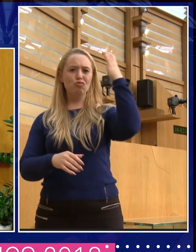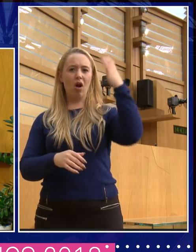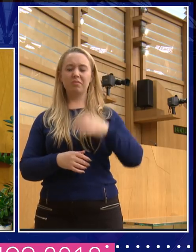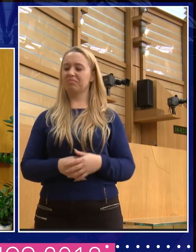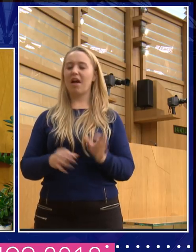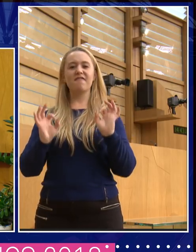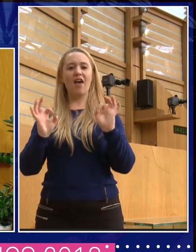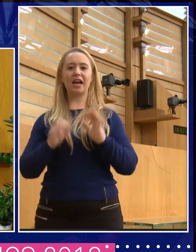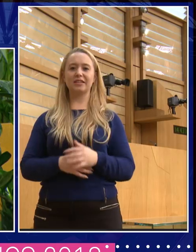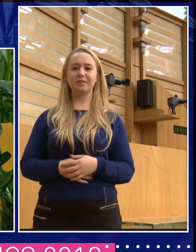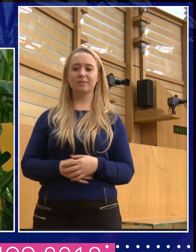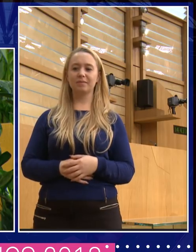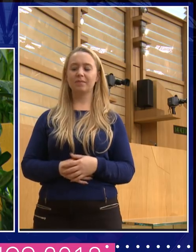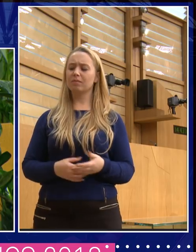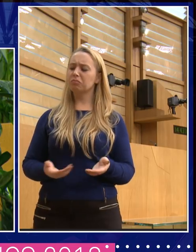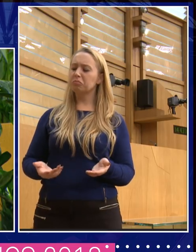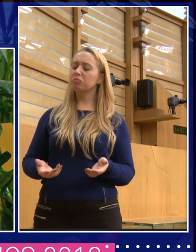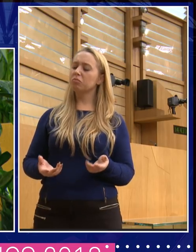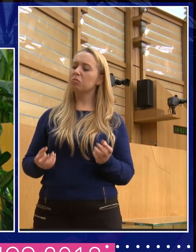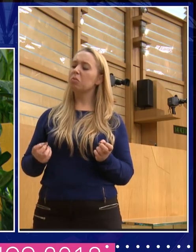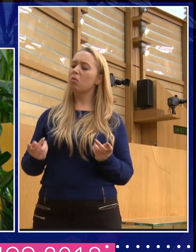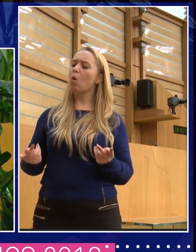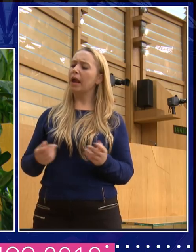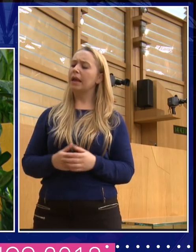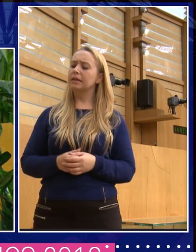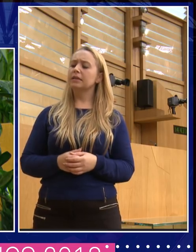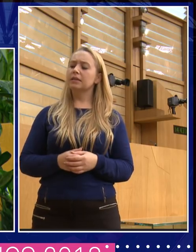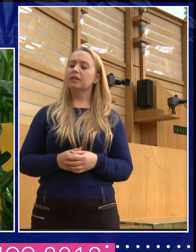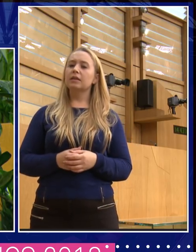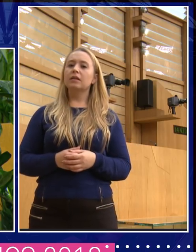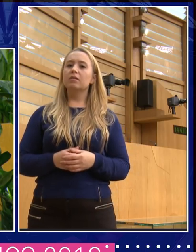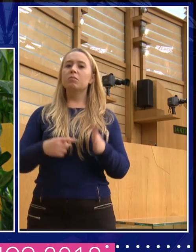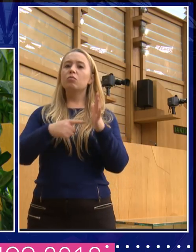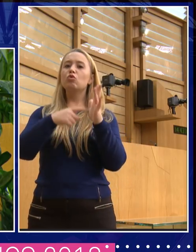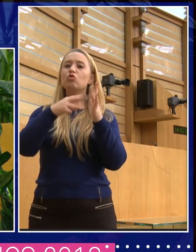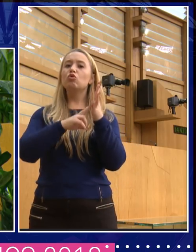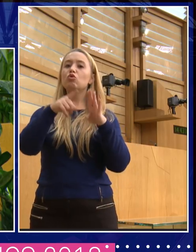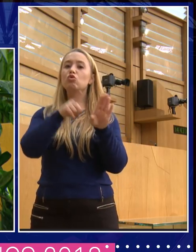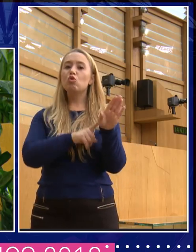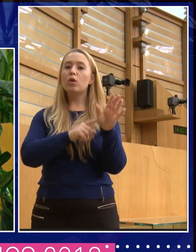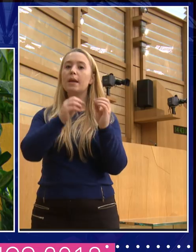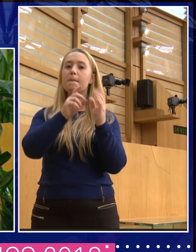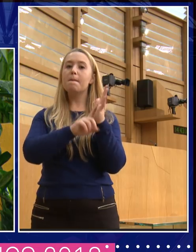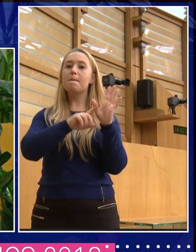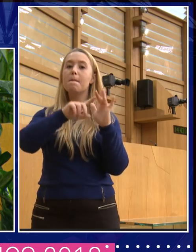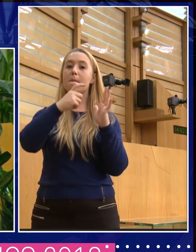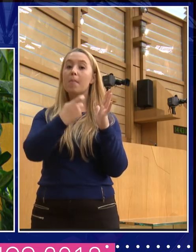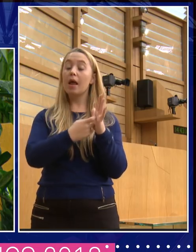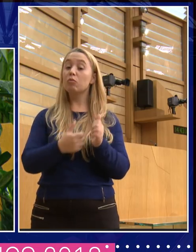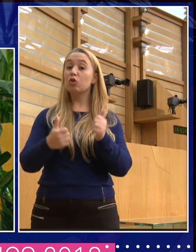And you say, well, okay, was Tony Blair a good prime minister? And then they say, oh,